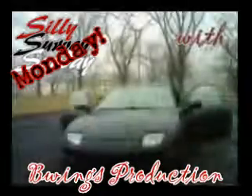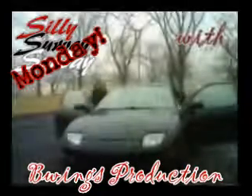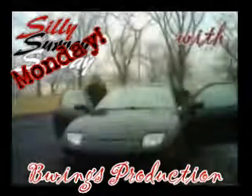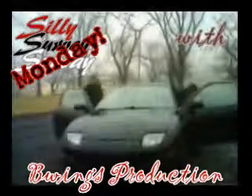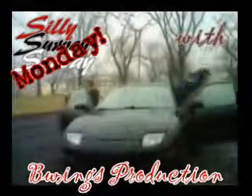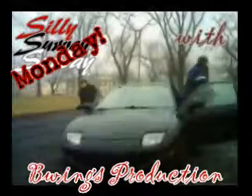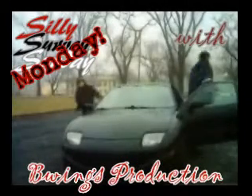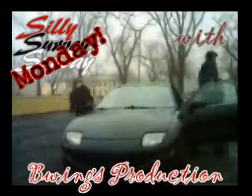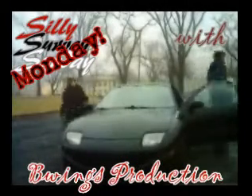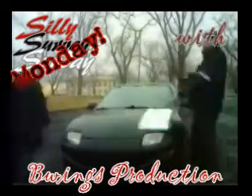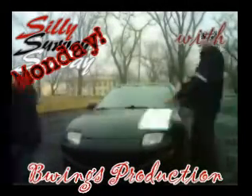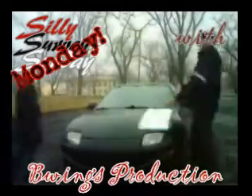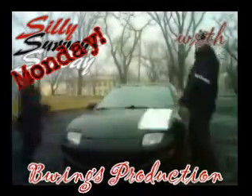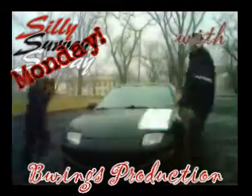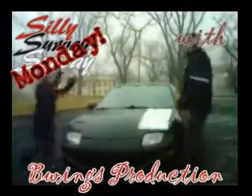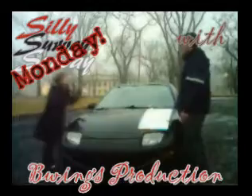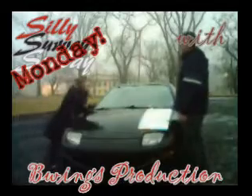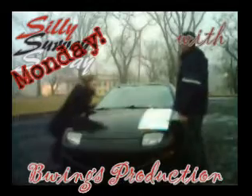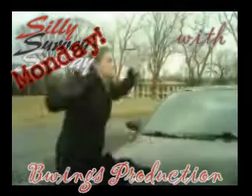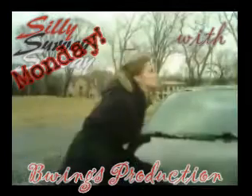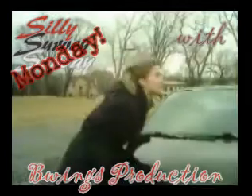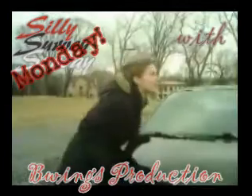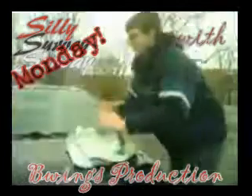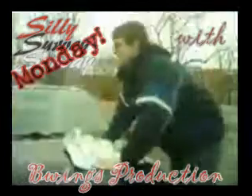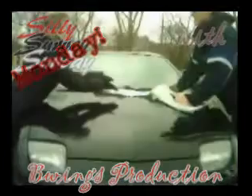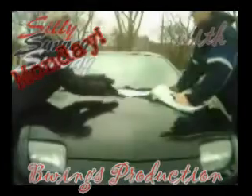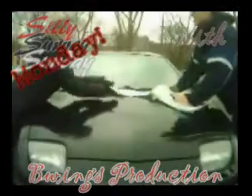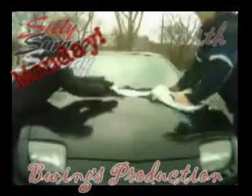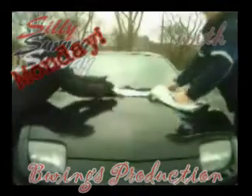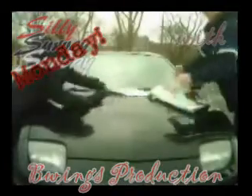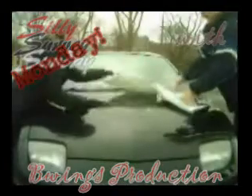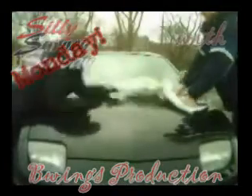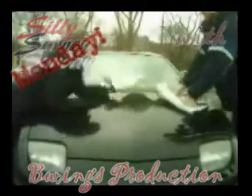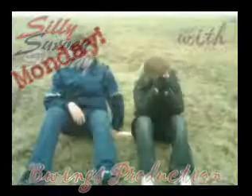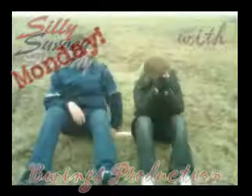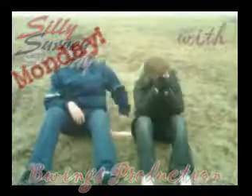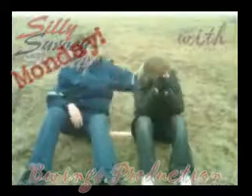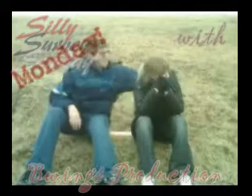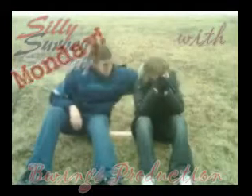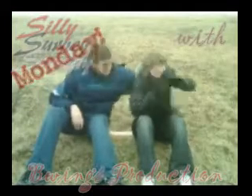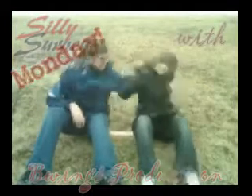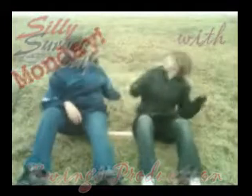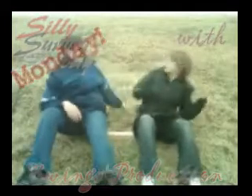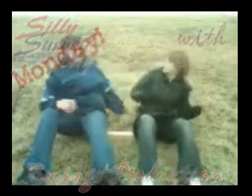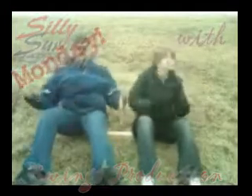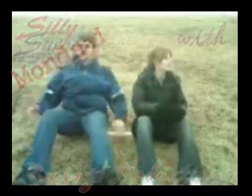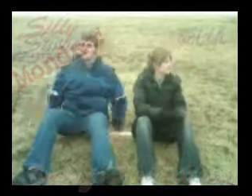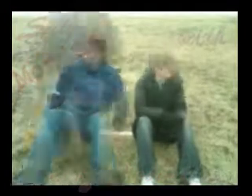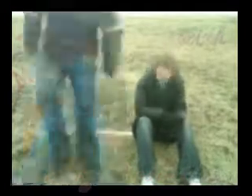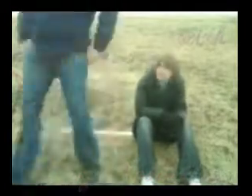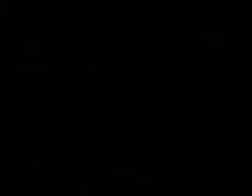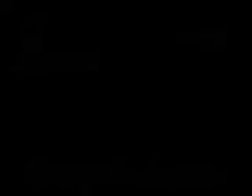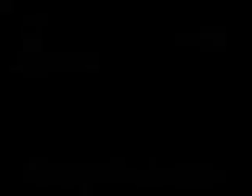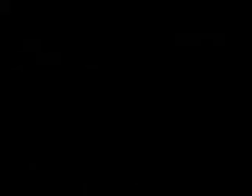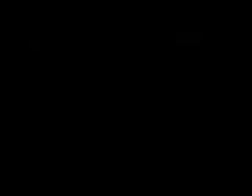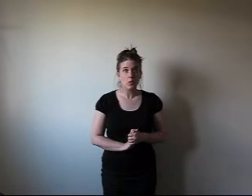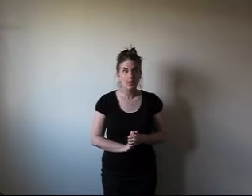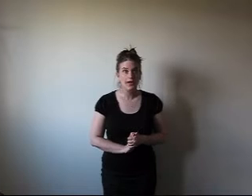I don't have to run day It's just another manic Monday Okay,